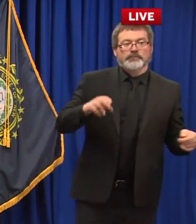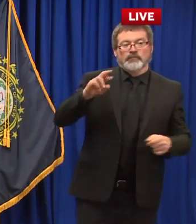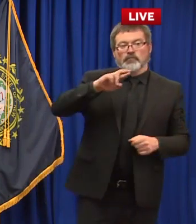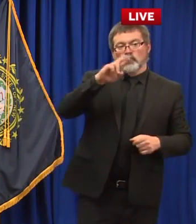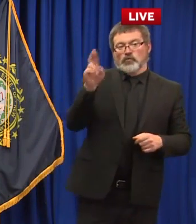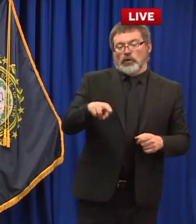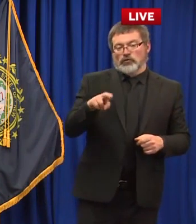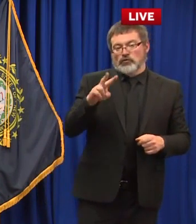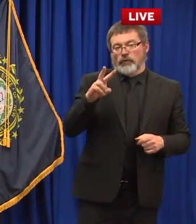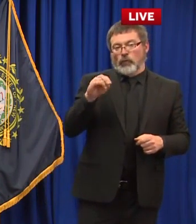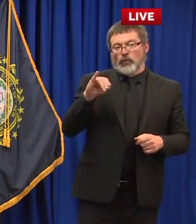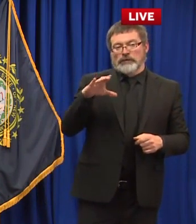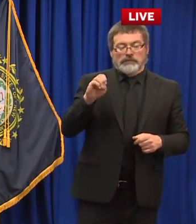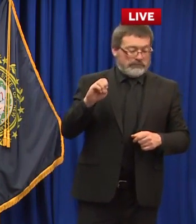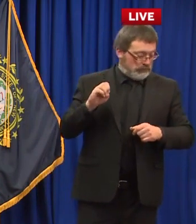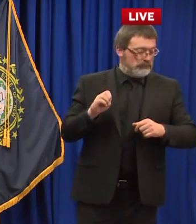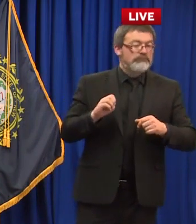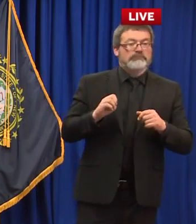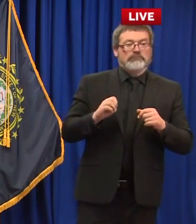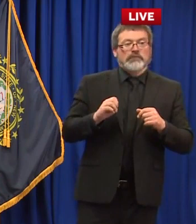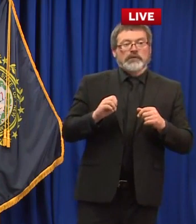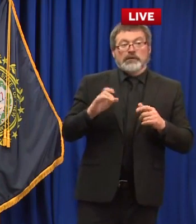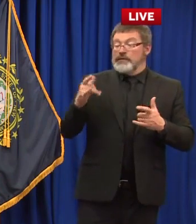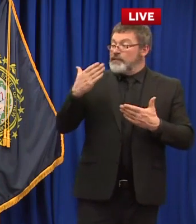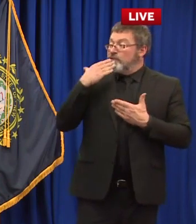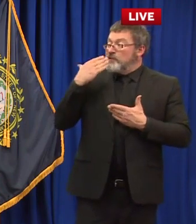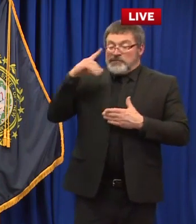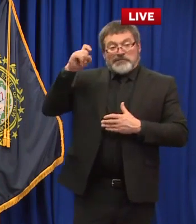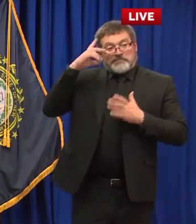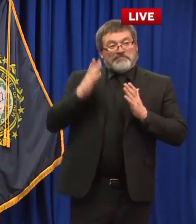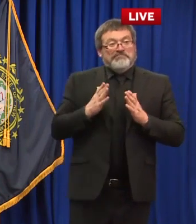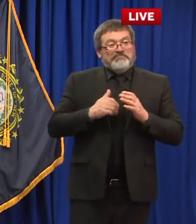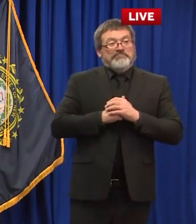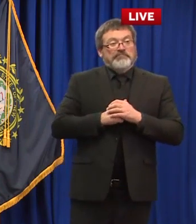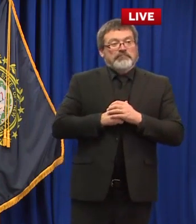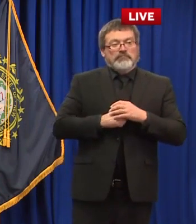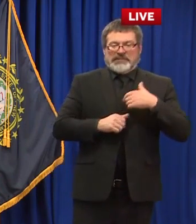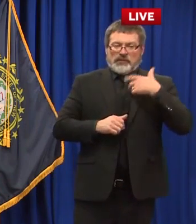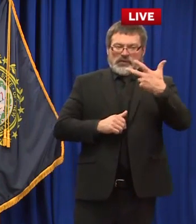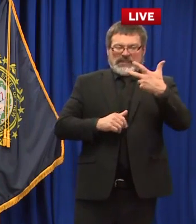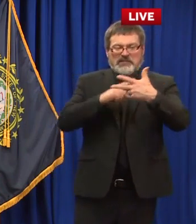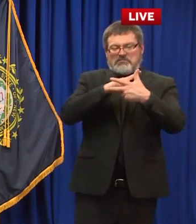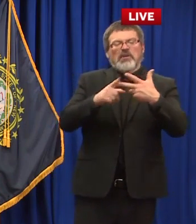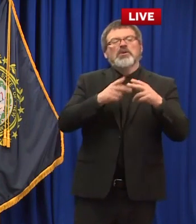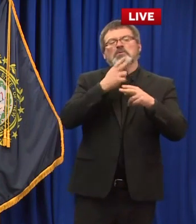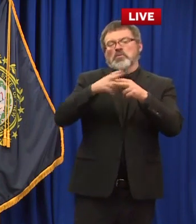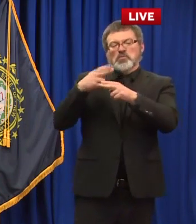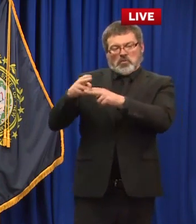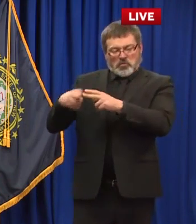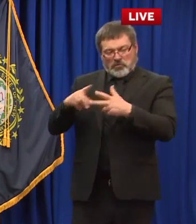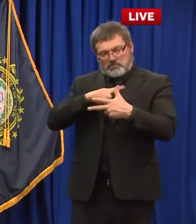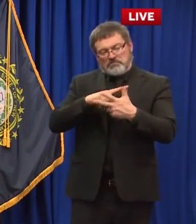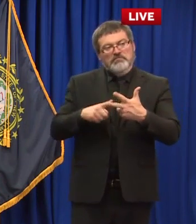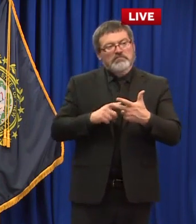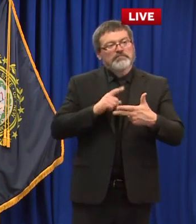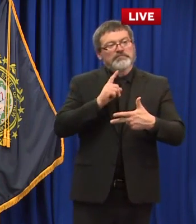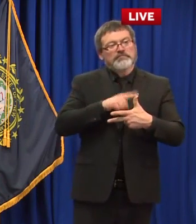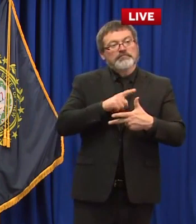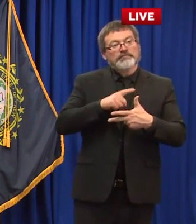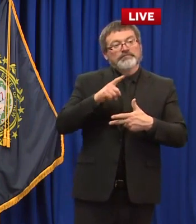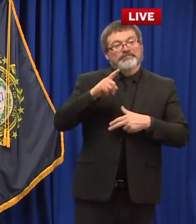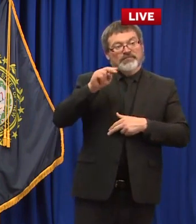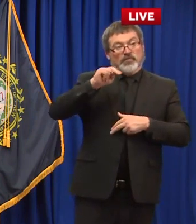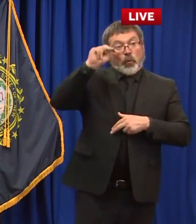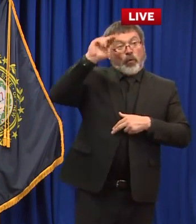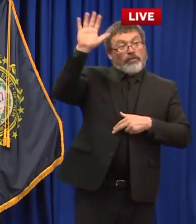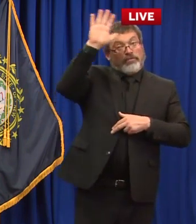ahead yeah all right thank you good afternoon i have uh three quick questions one is you mentioned restaurants in north country can open at 100